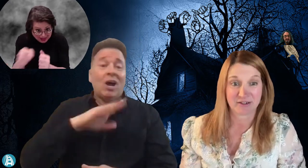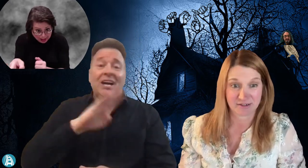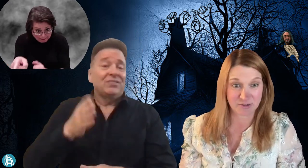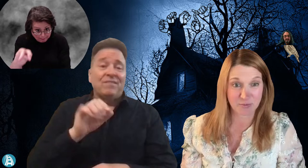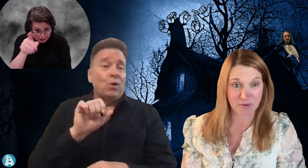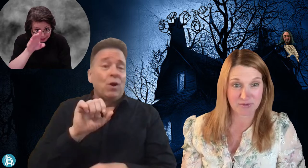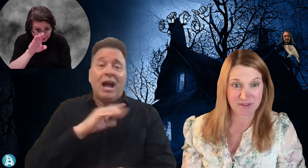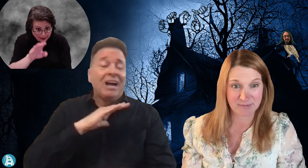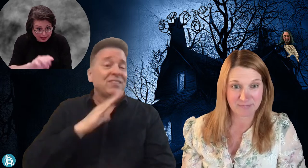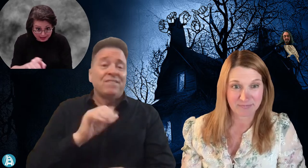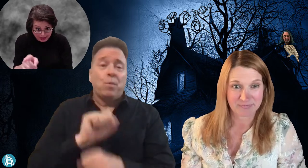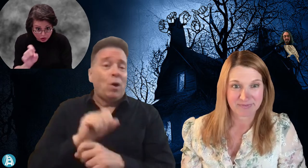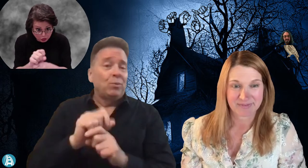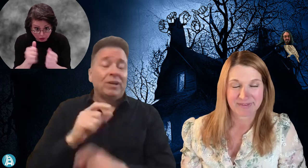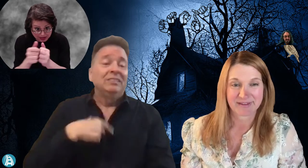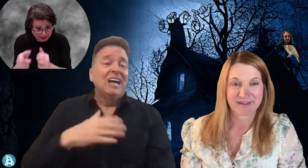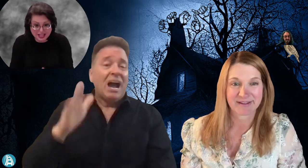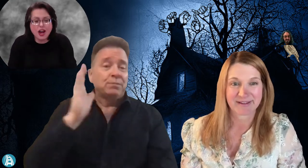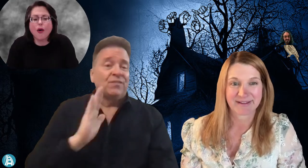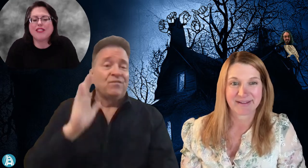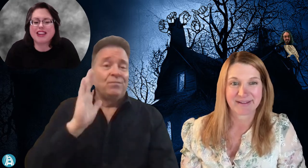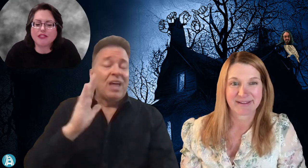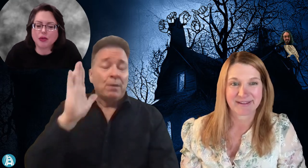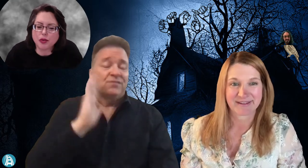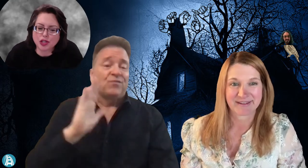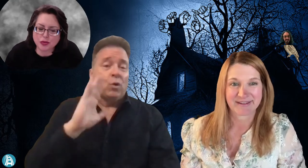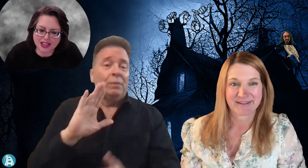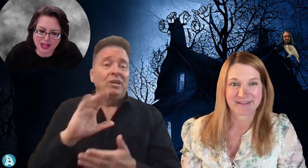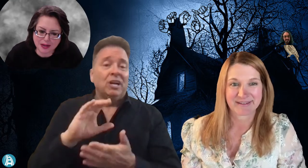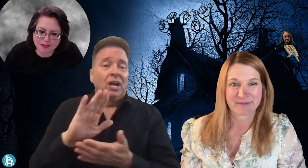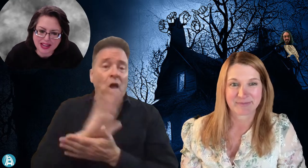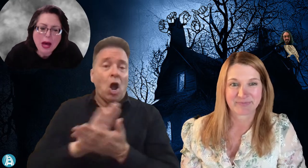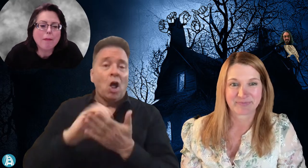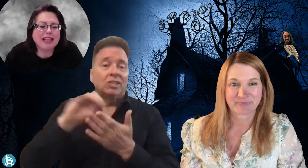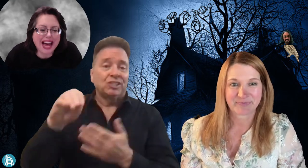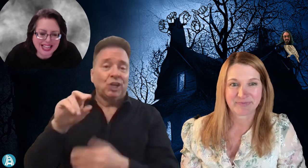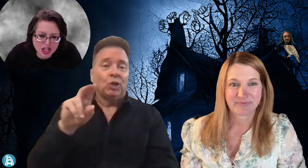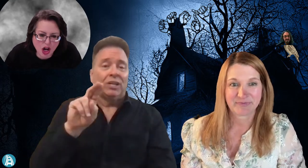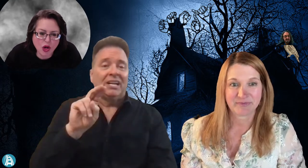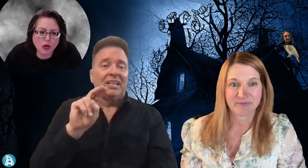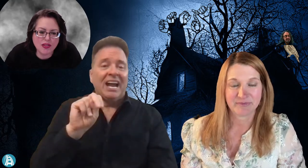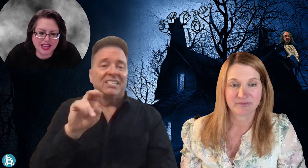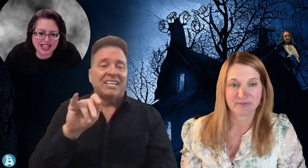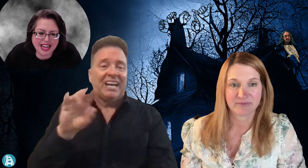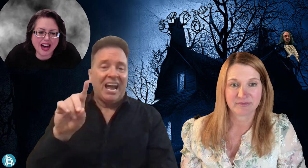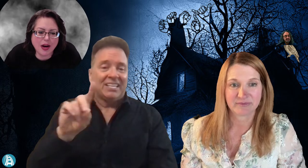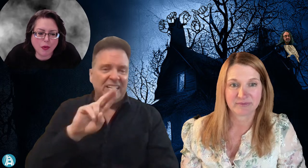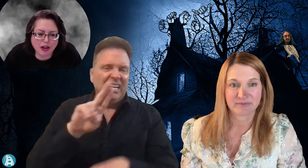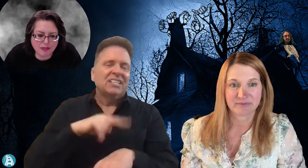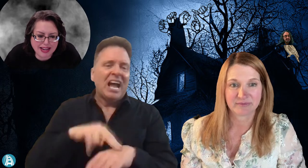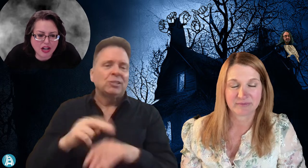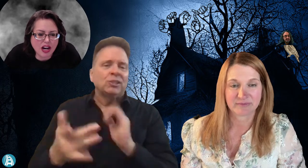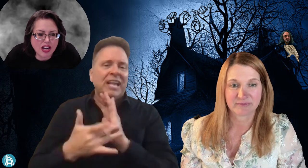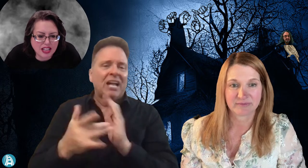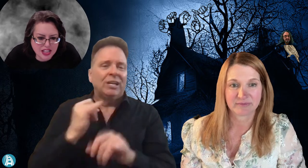Did you work with him? No, I've never worked with him. But I know that one of my college